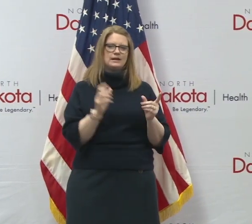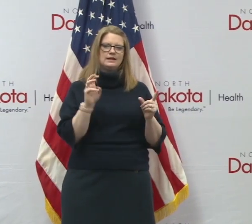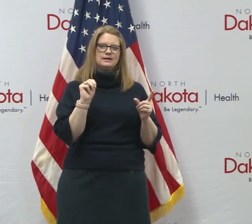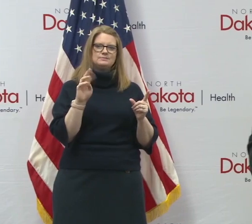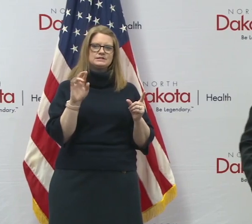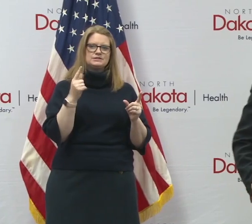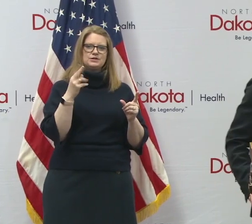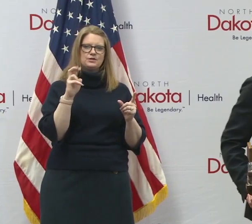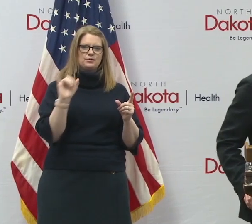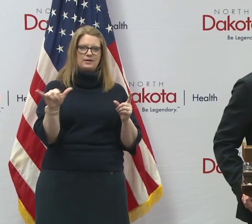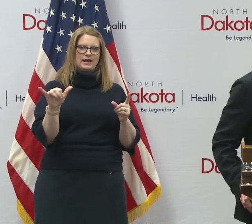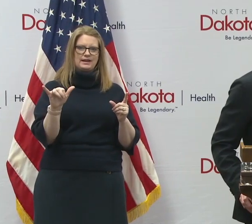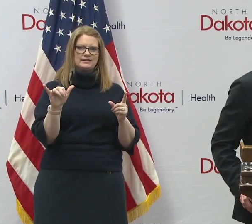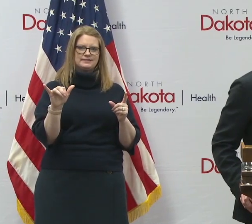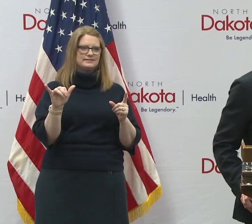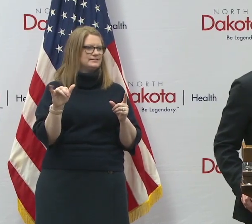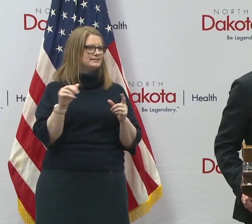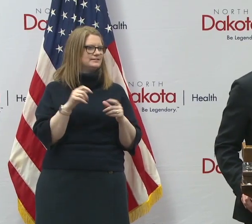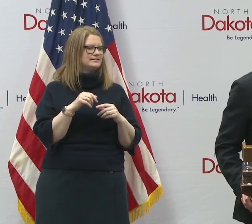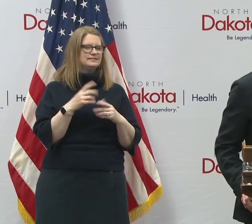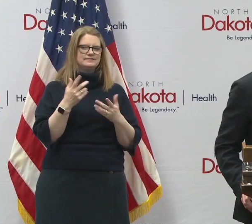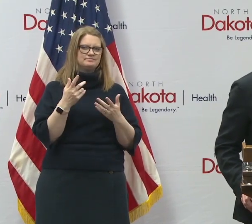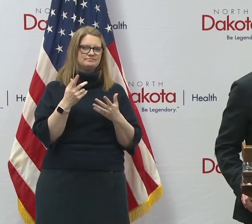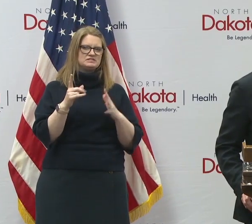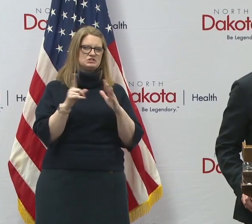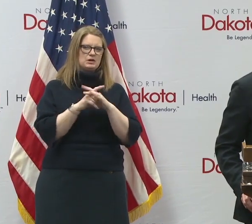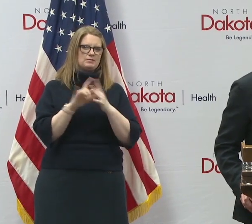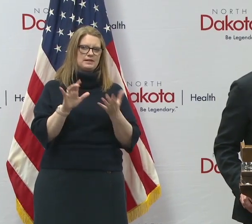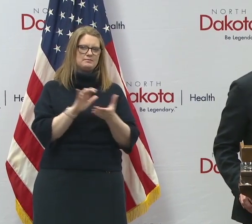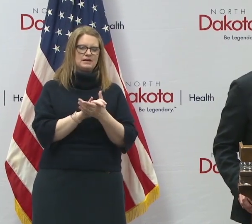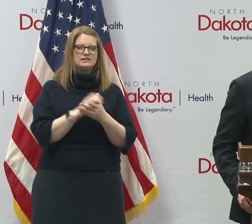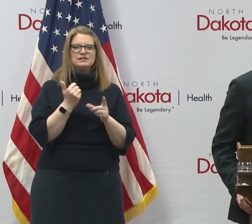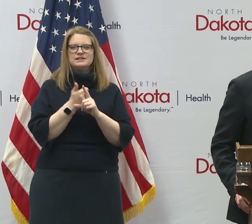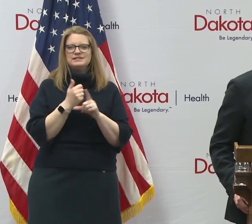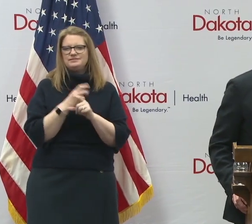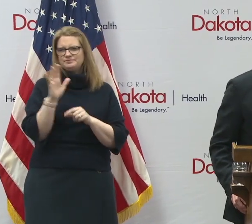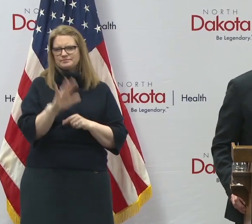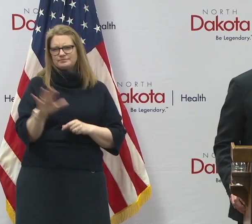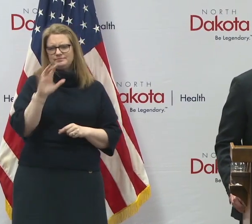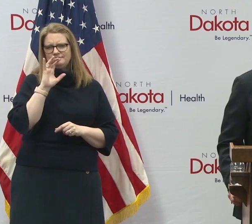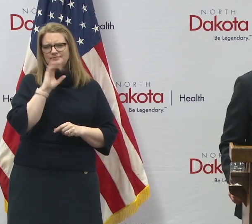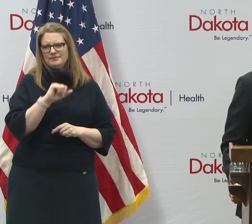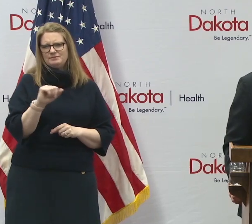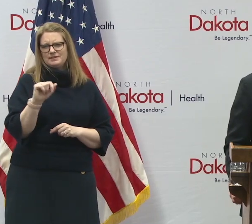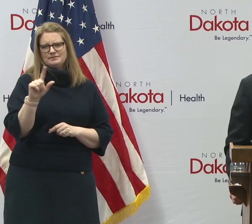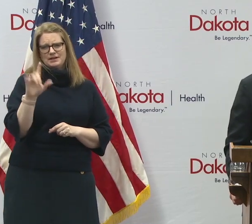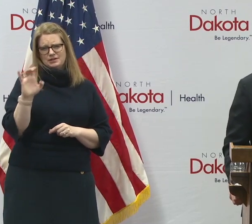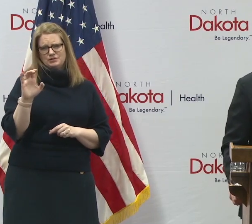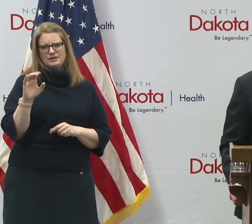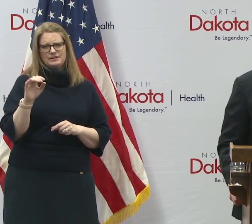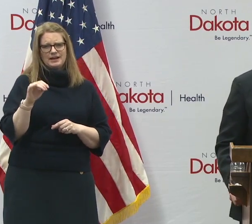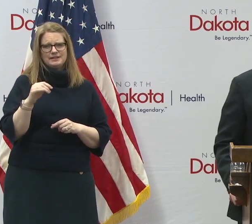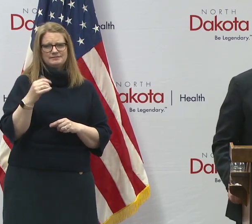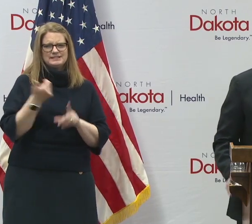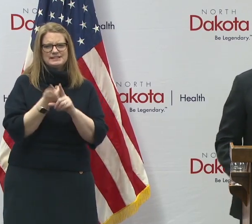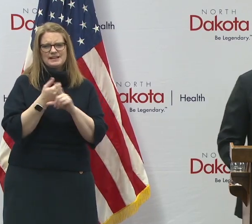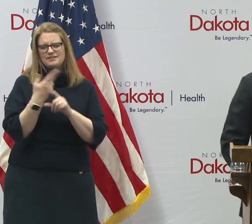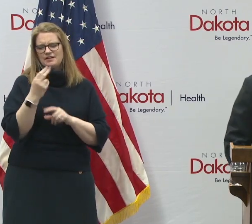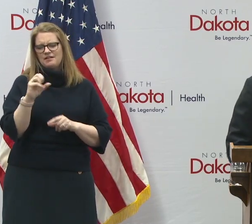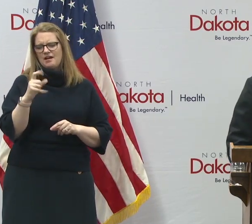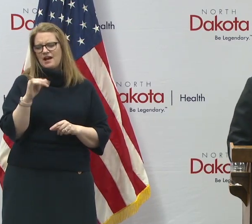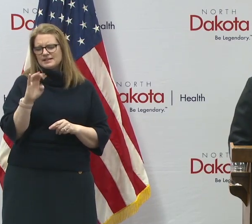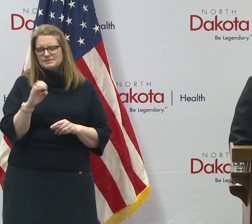Mr. Gray came with a marriage. He's, uh, about, I don't know, hundred years old and he's in hospice basically. So we're taking care of an aging cat,